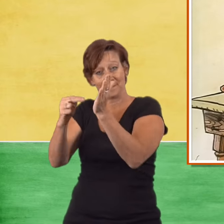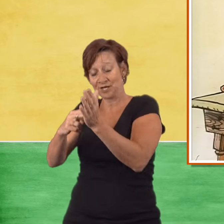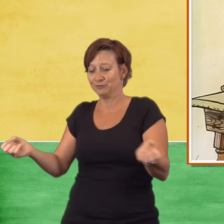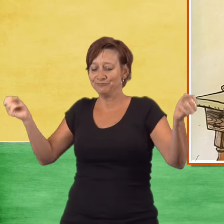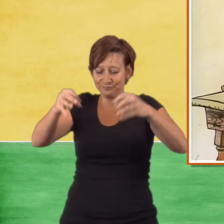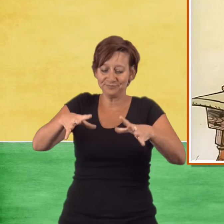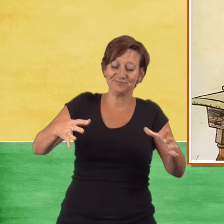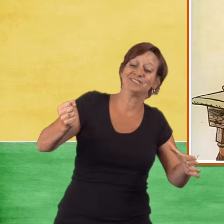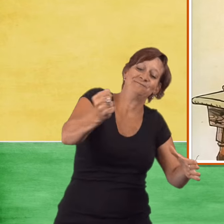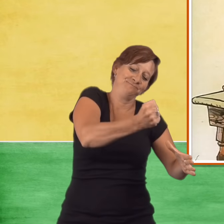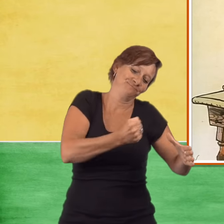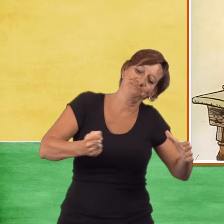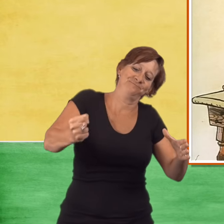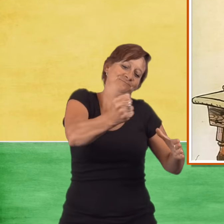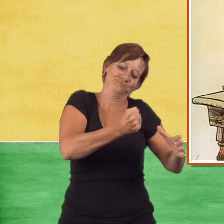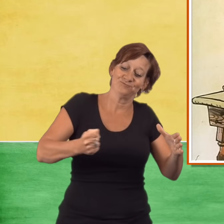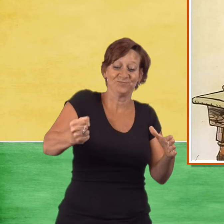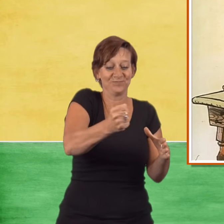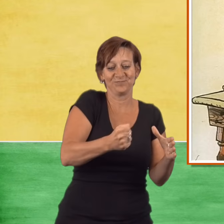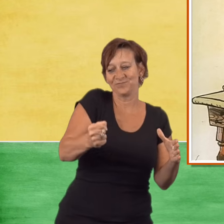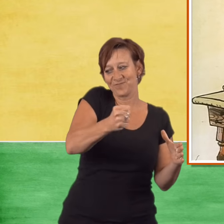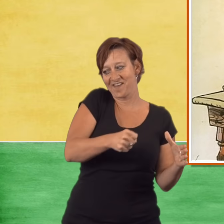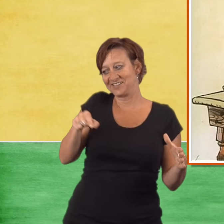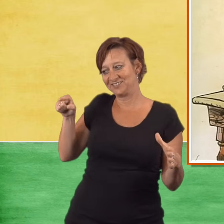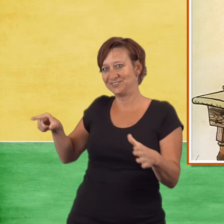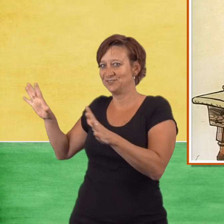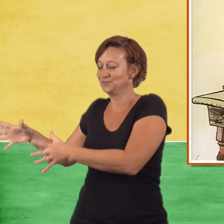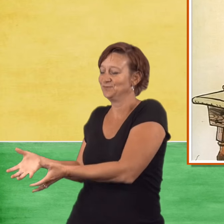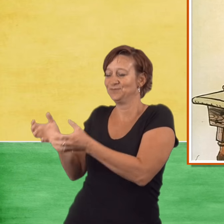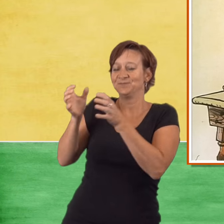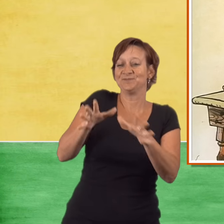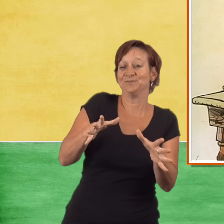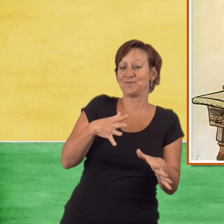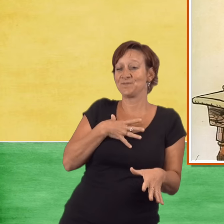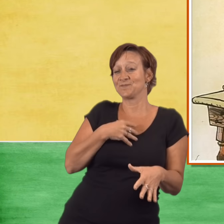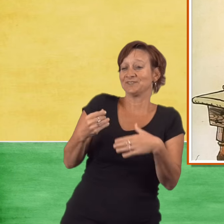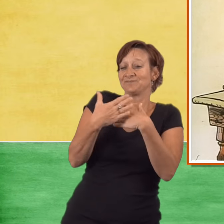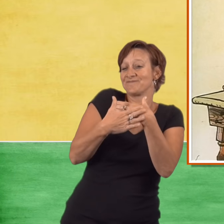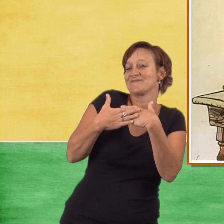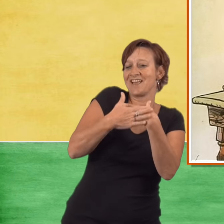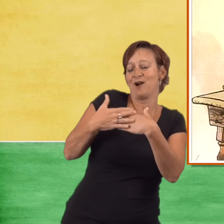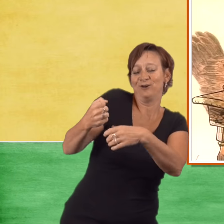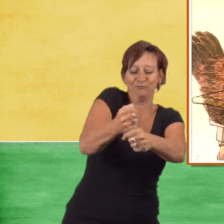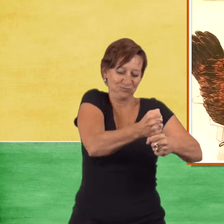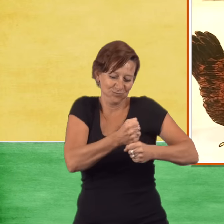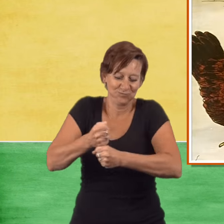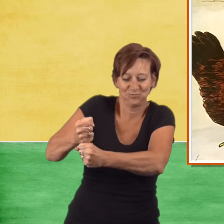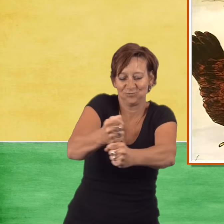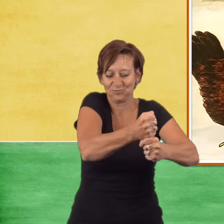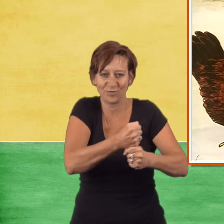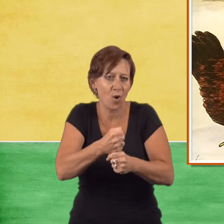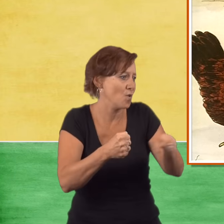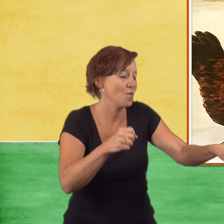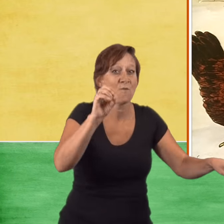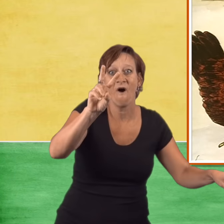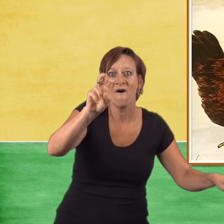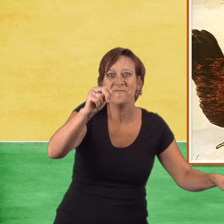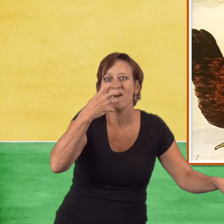and mixed them in a big bowl with the fine white flour. When the oven was hot,